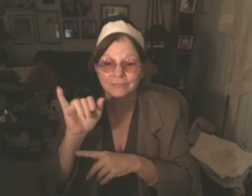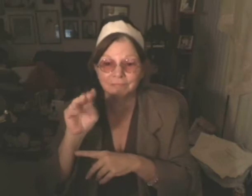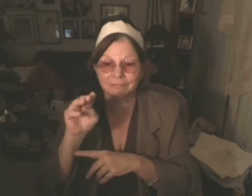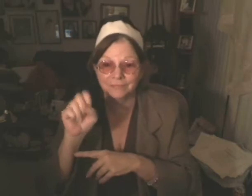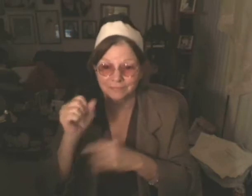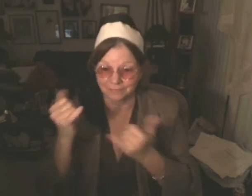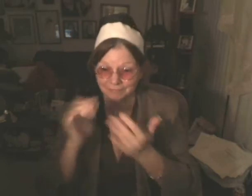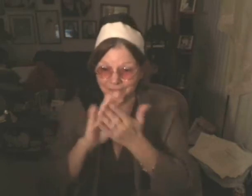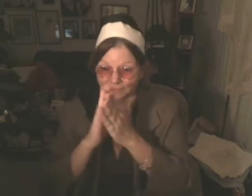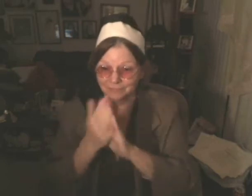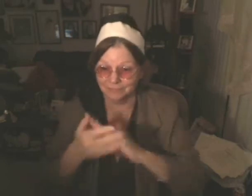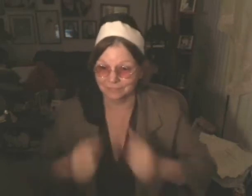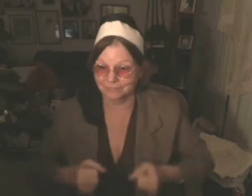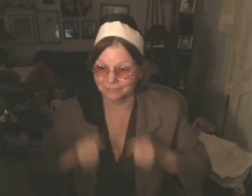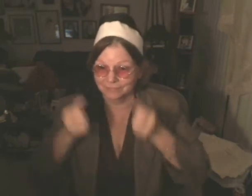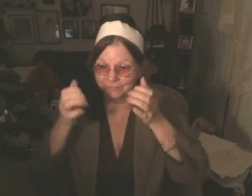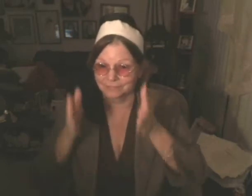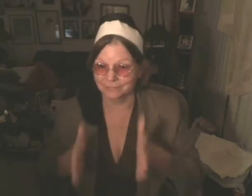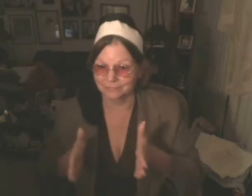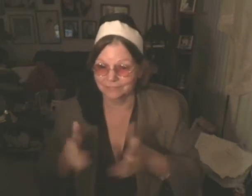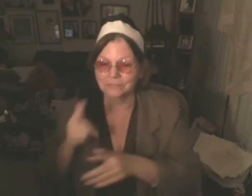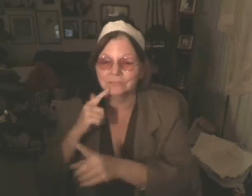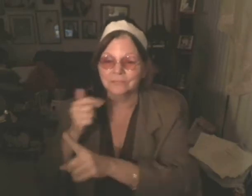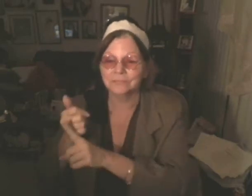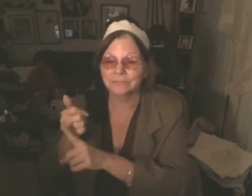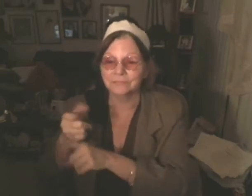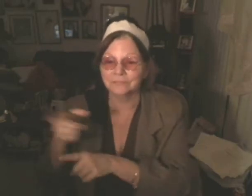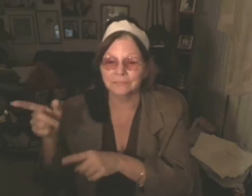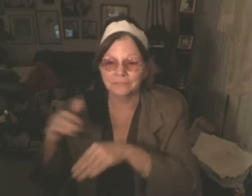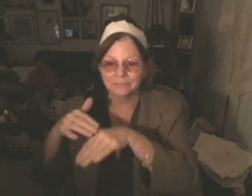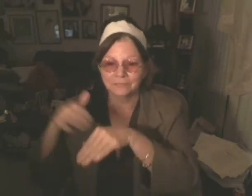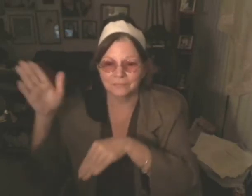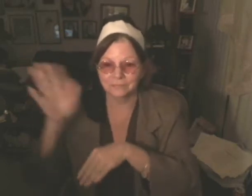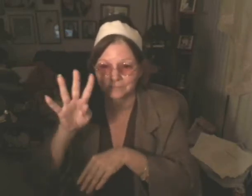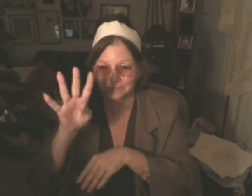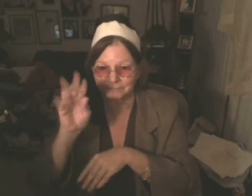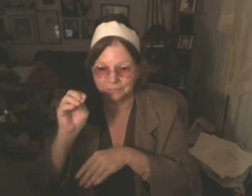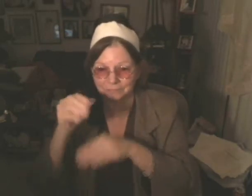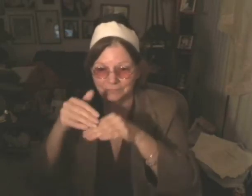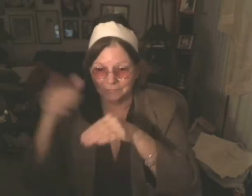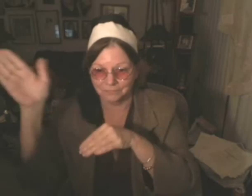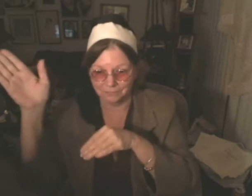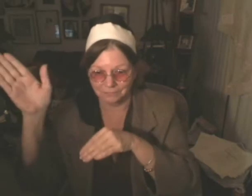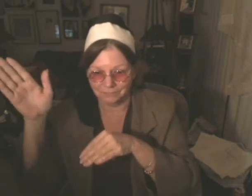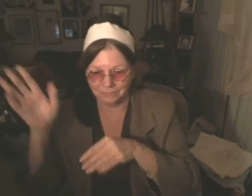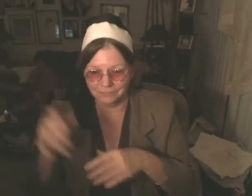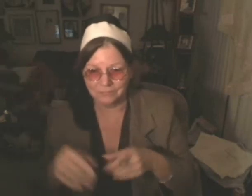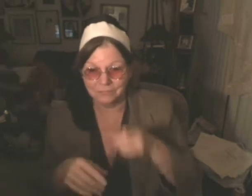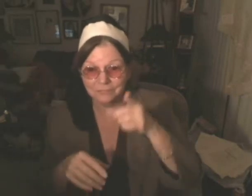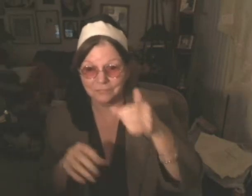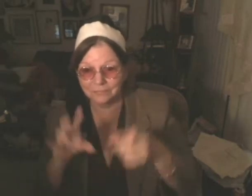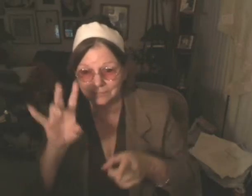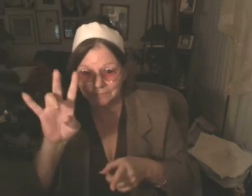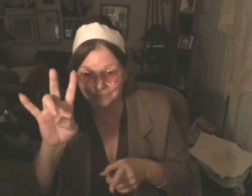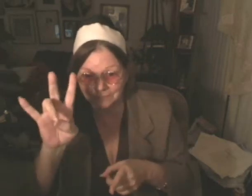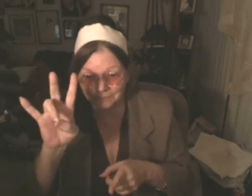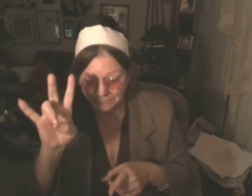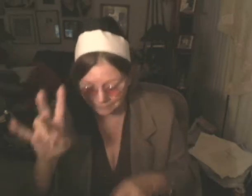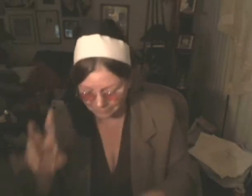together, all under one roof. Each time I went back to the Cancer Treatment Centers of America, I responded better to my